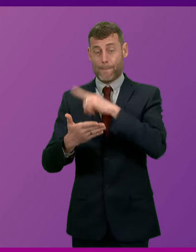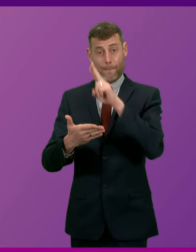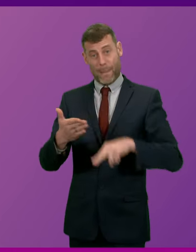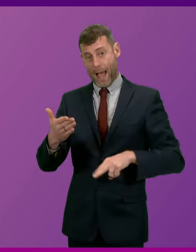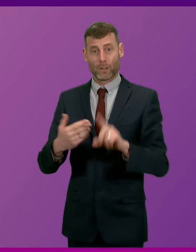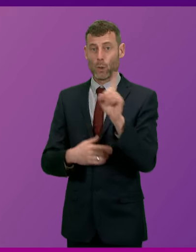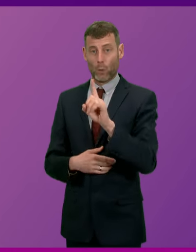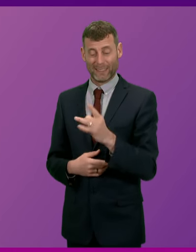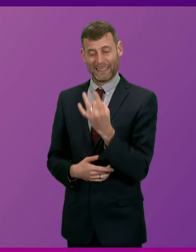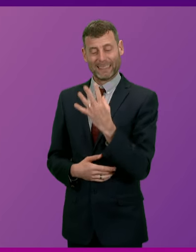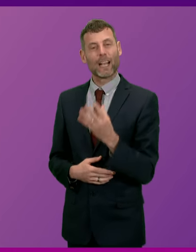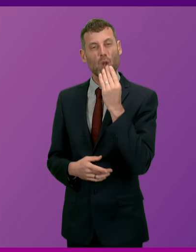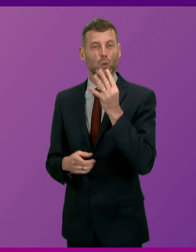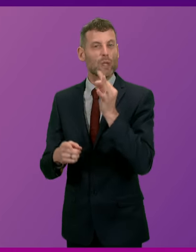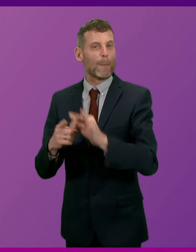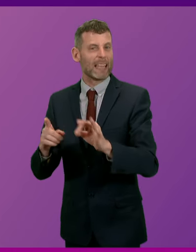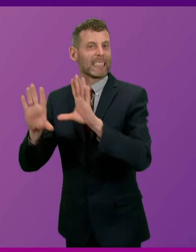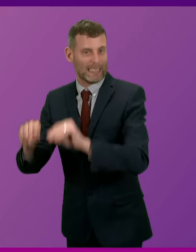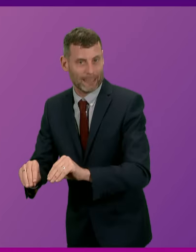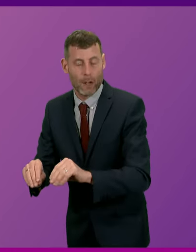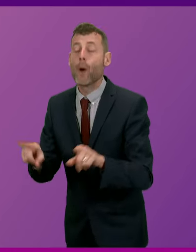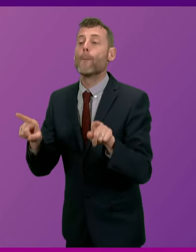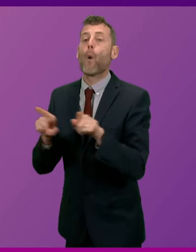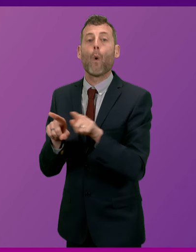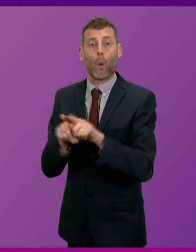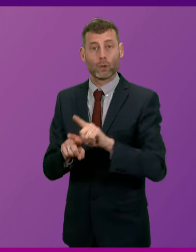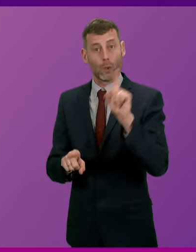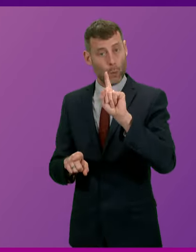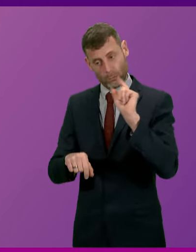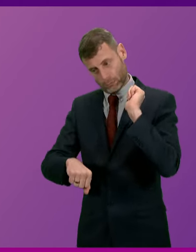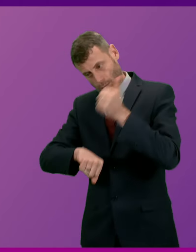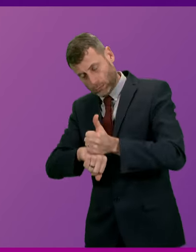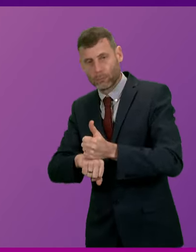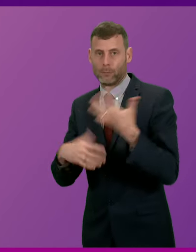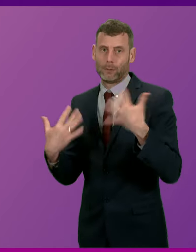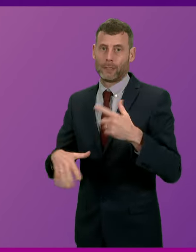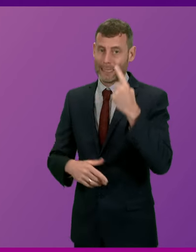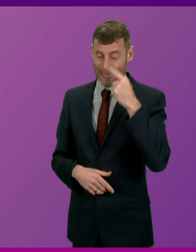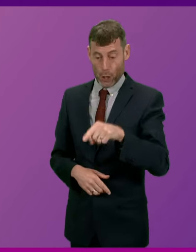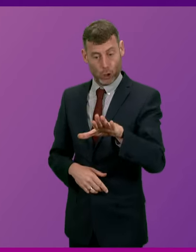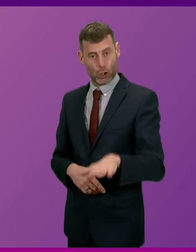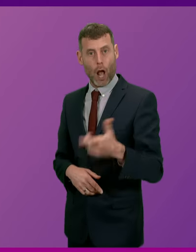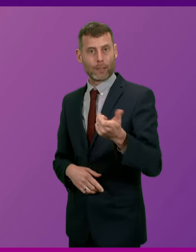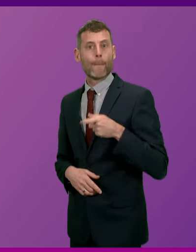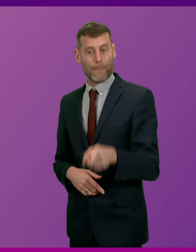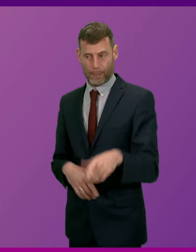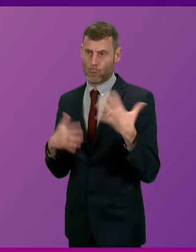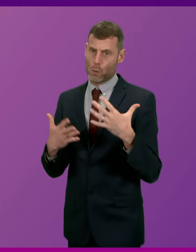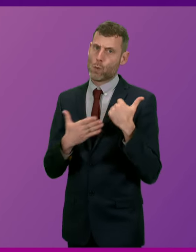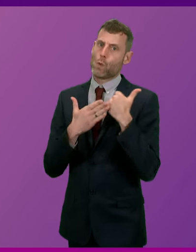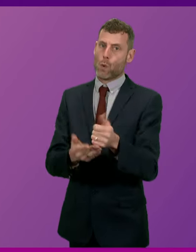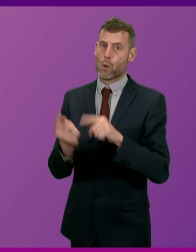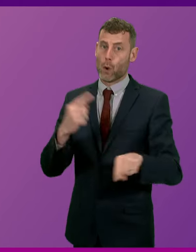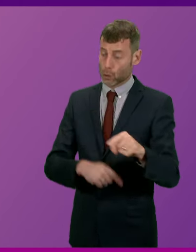single-use plastics, and of course the increasing of the game-changing Scottish child payment. Let's remind Douglas Ross